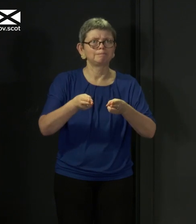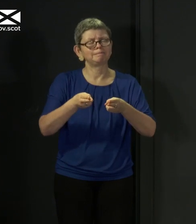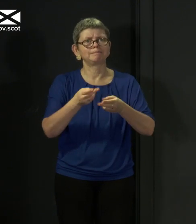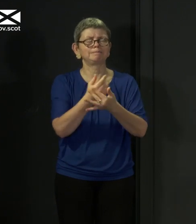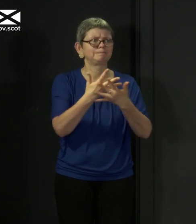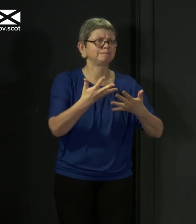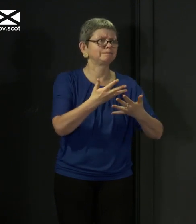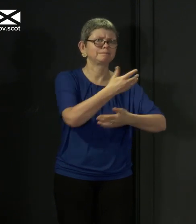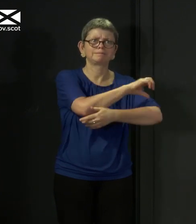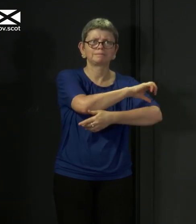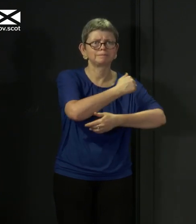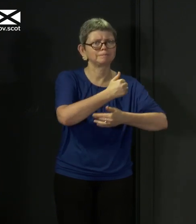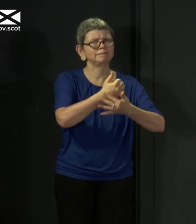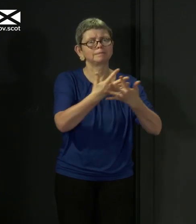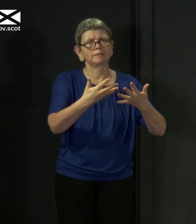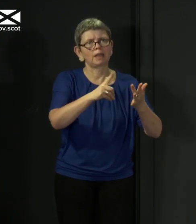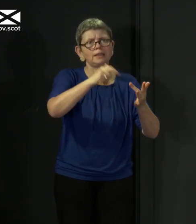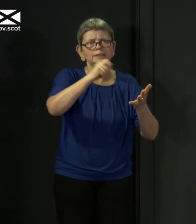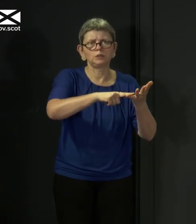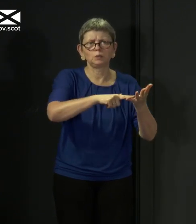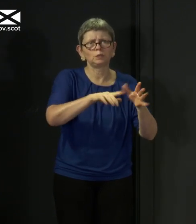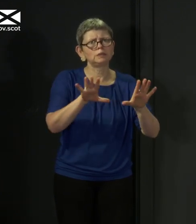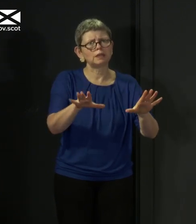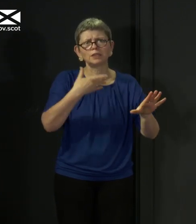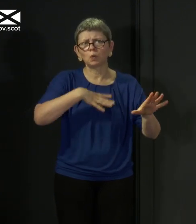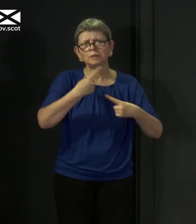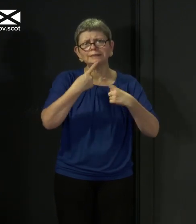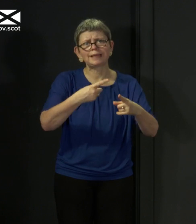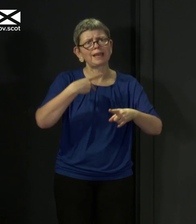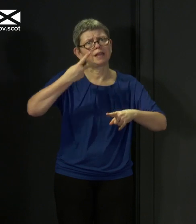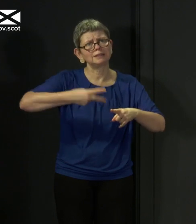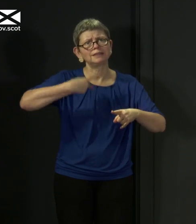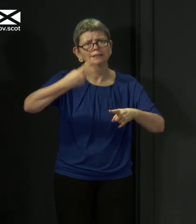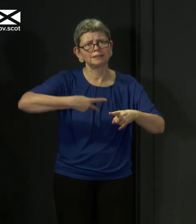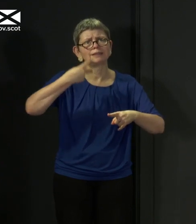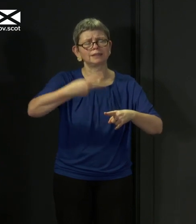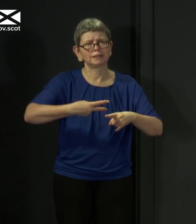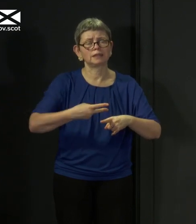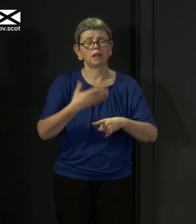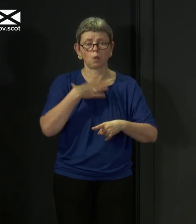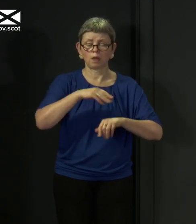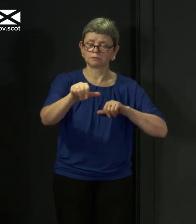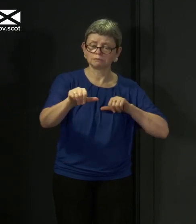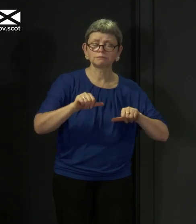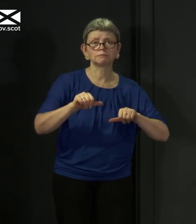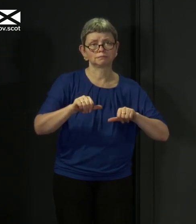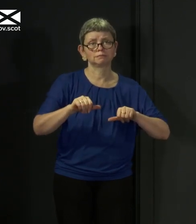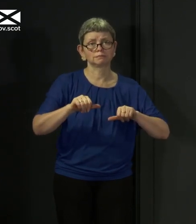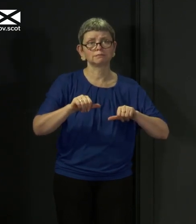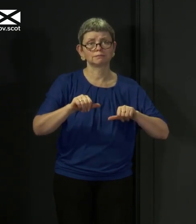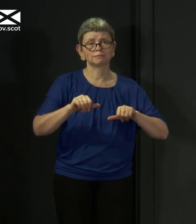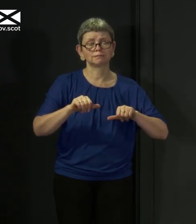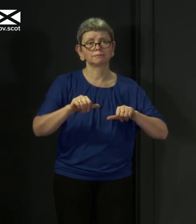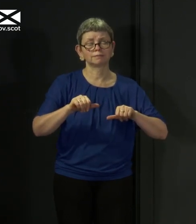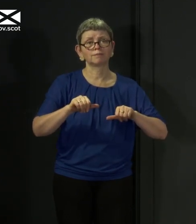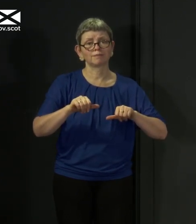care. And I certainly don't want to be standing up here reporting numbers of people dying from this virus for any longer than I have to. And it levels higher than